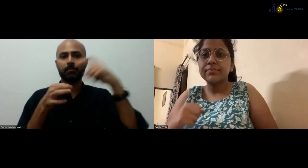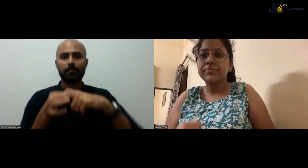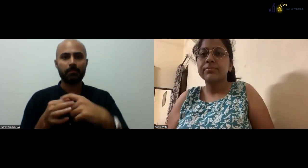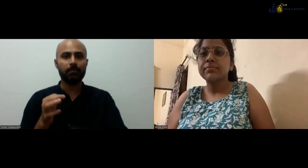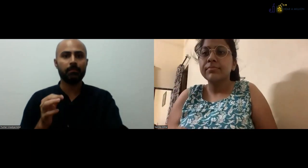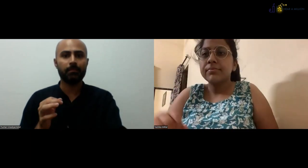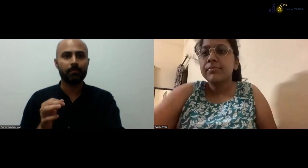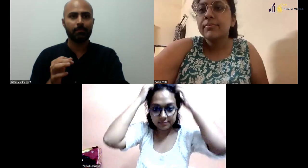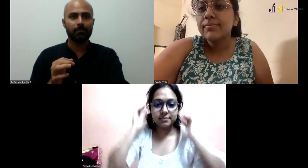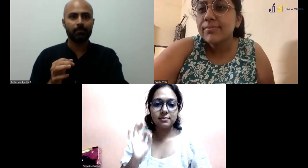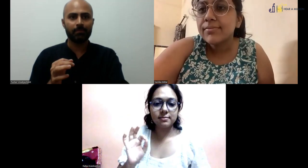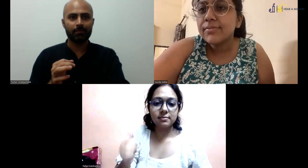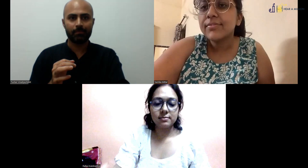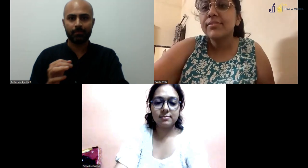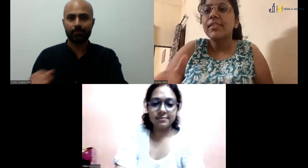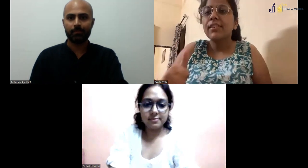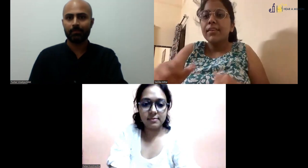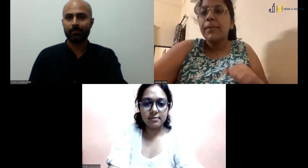Okay, you want to ask Pallavi.